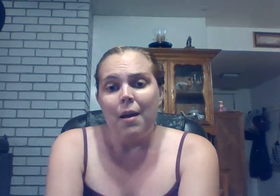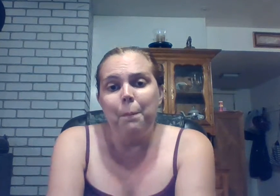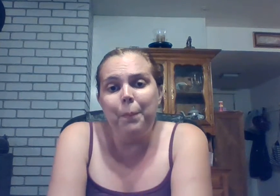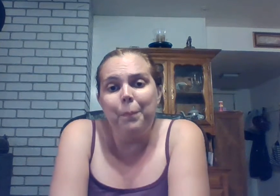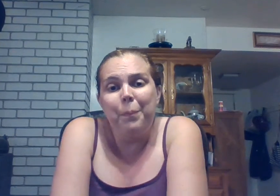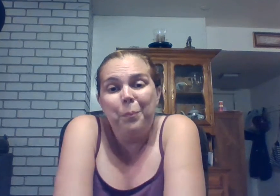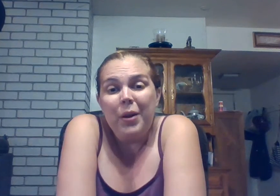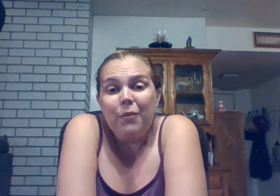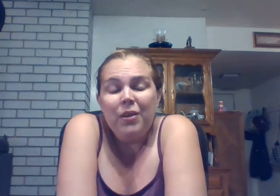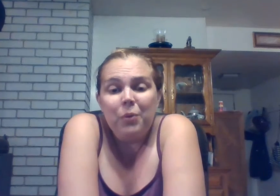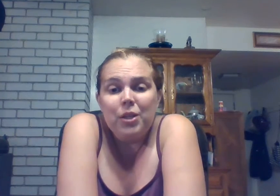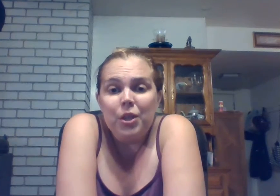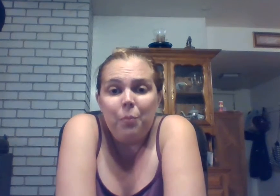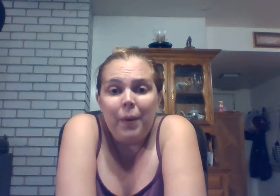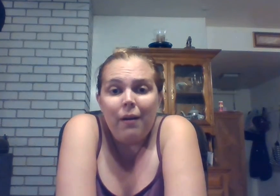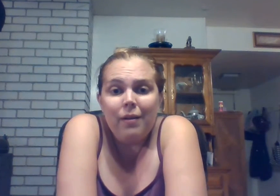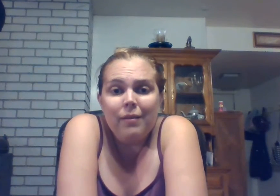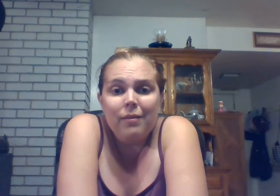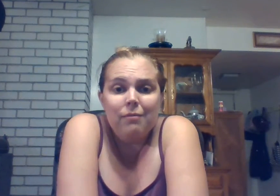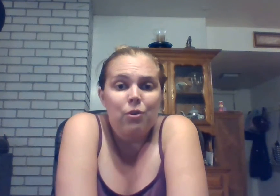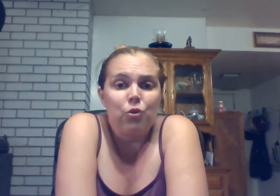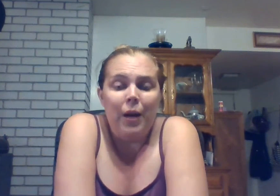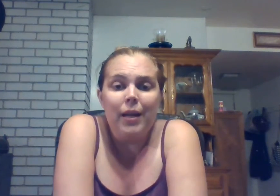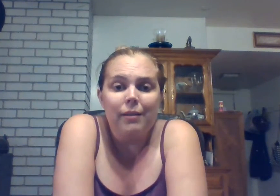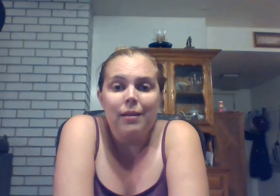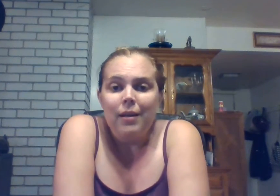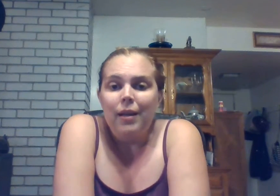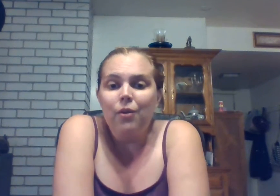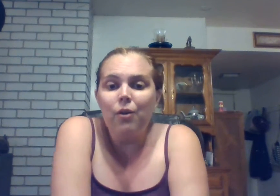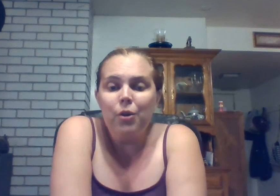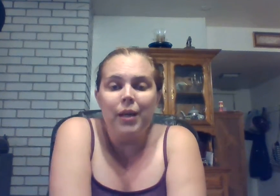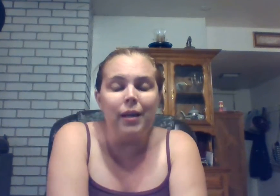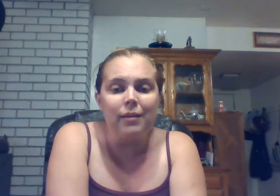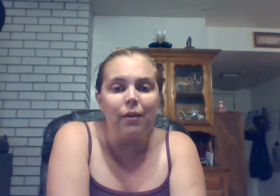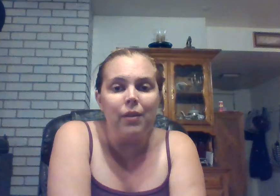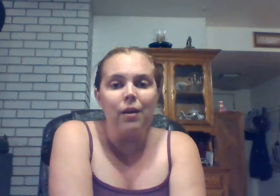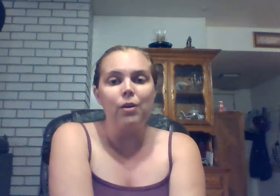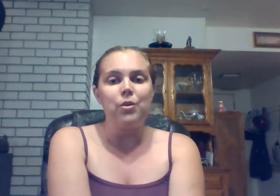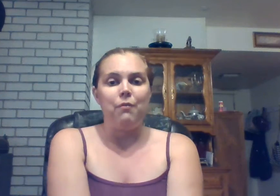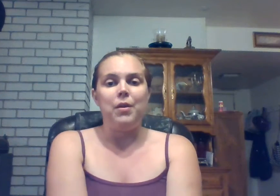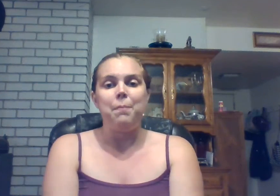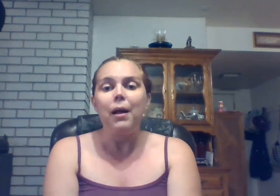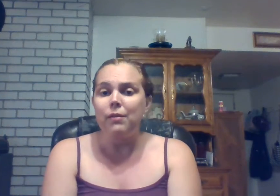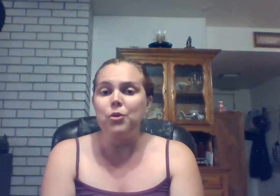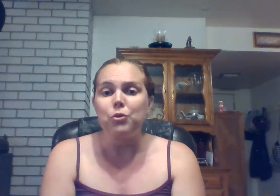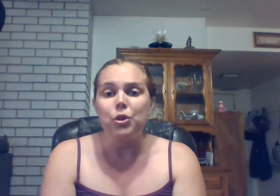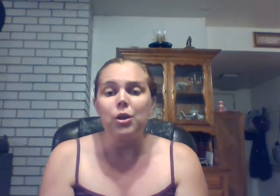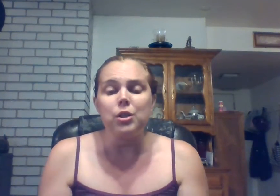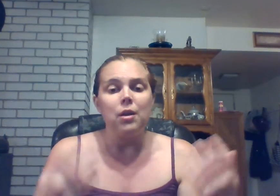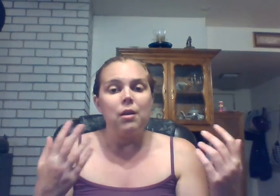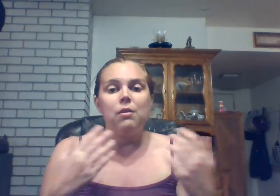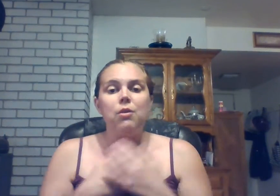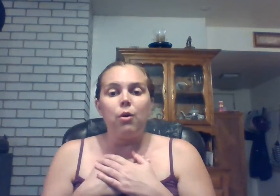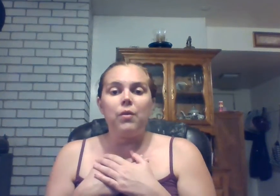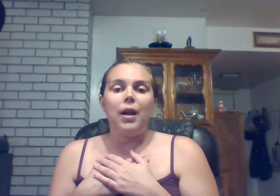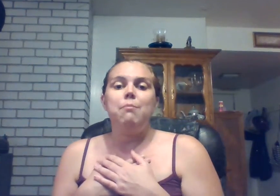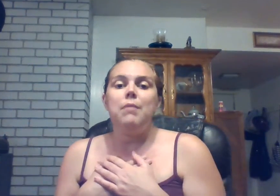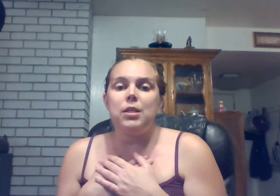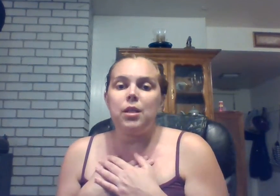but if it's reaching you parents great and all you kids out there of the palisade your church know that i miss